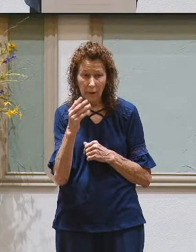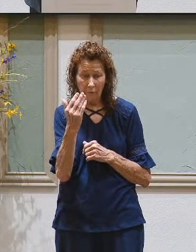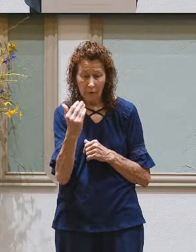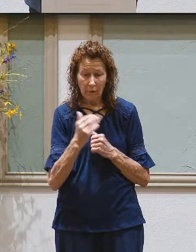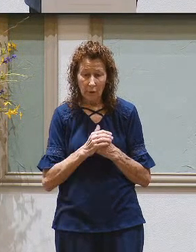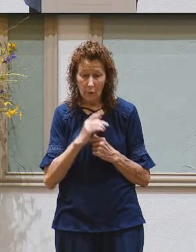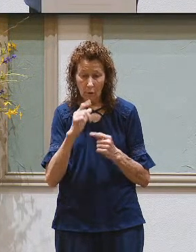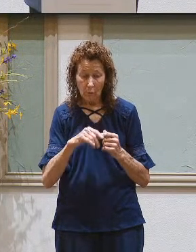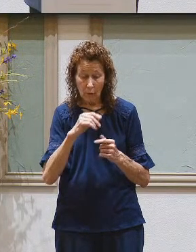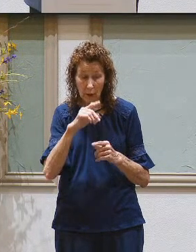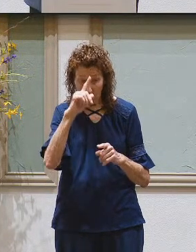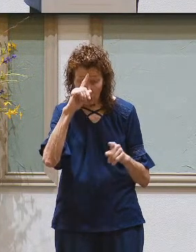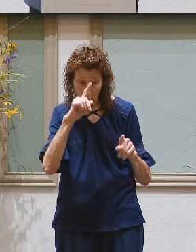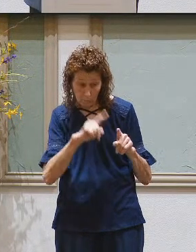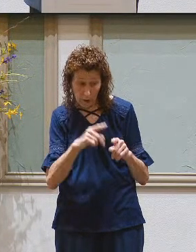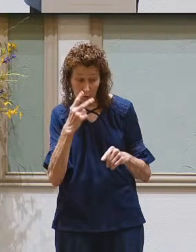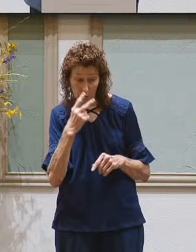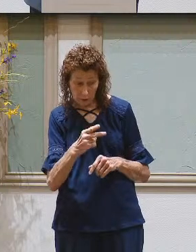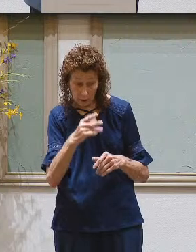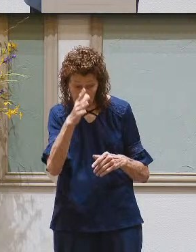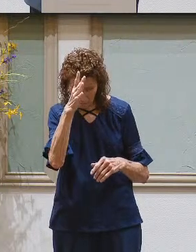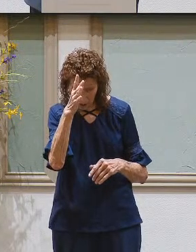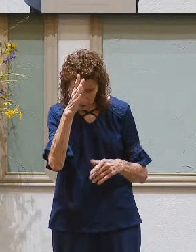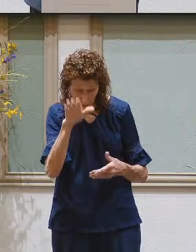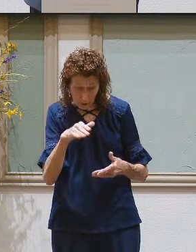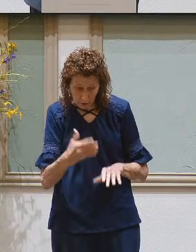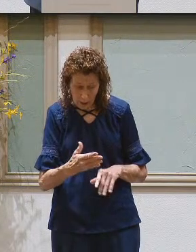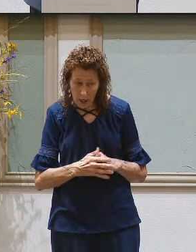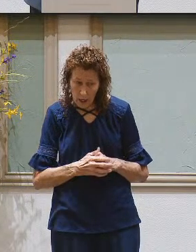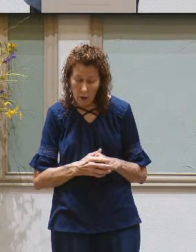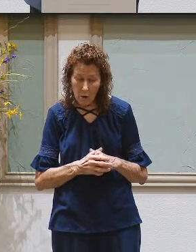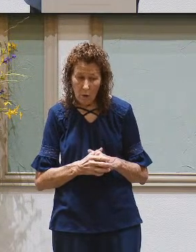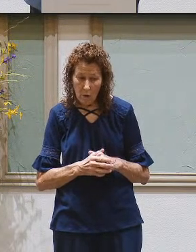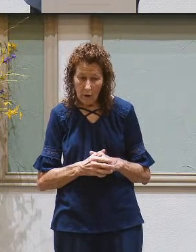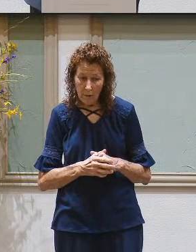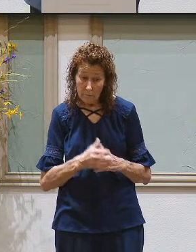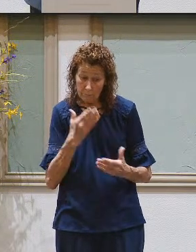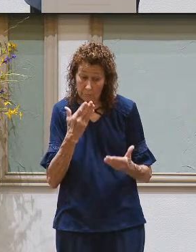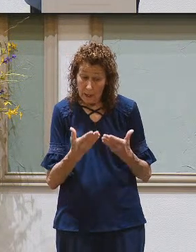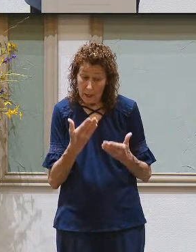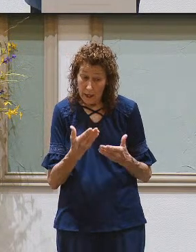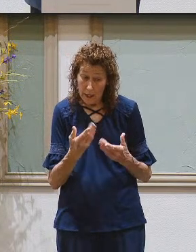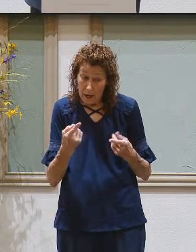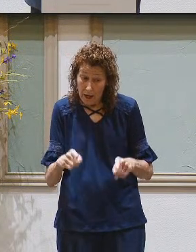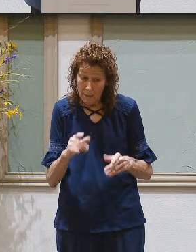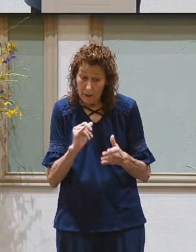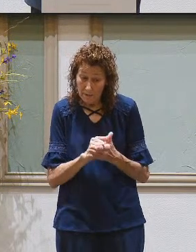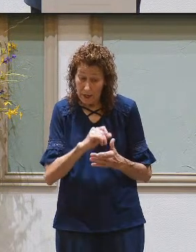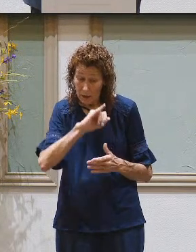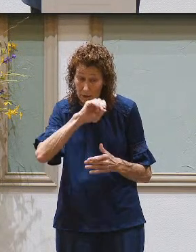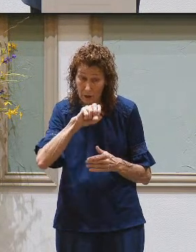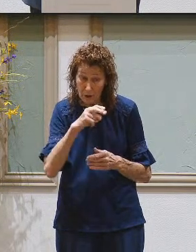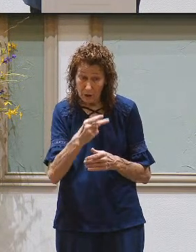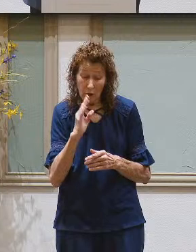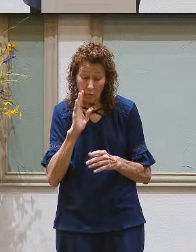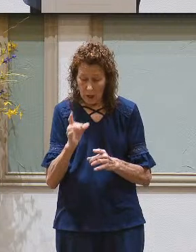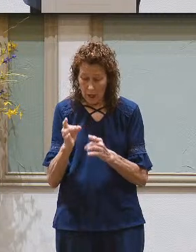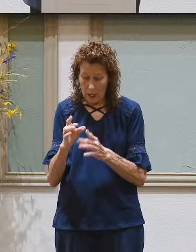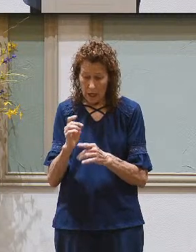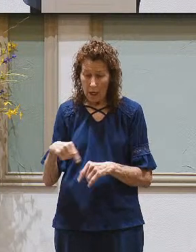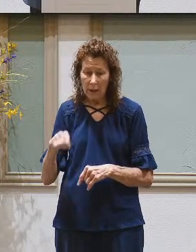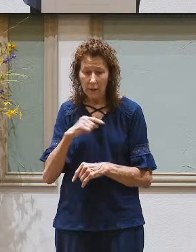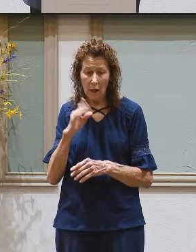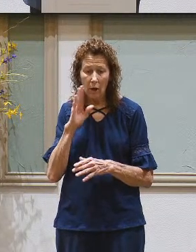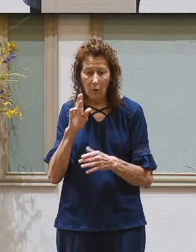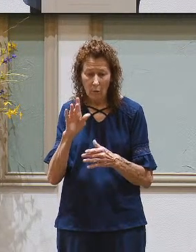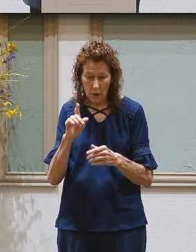When Joseph's brothers saw that their father was dead, they said, it may be that Joseph will hate us and